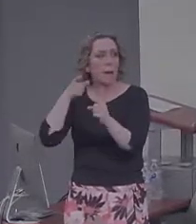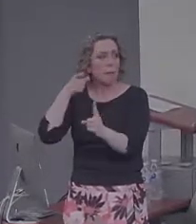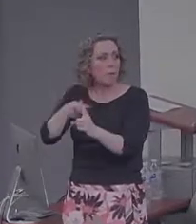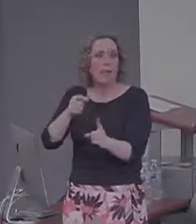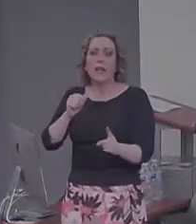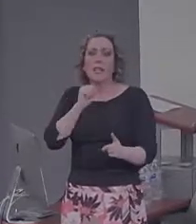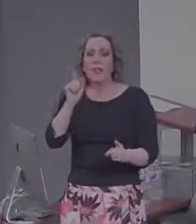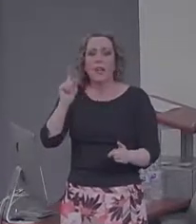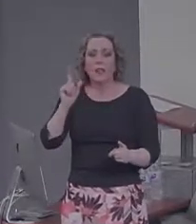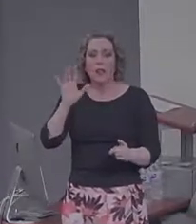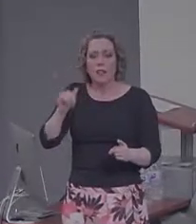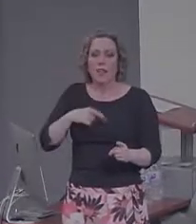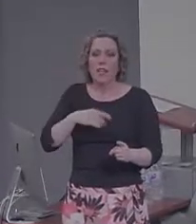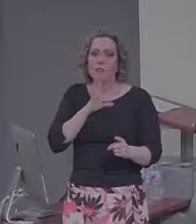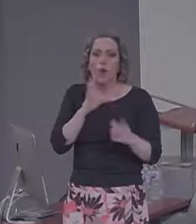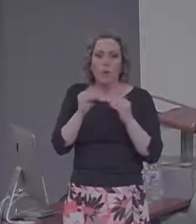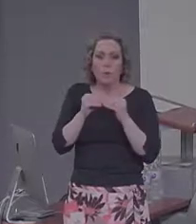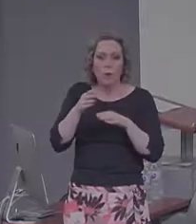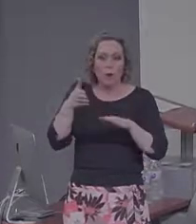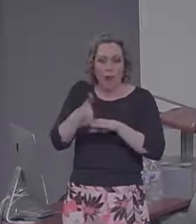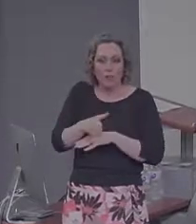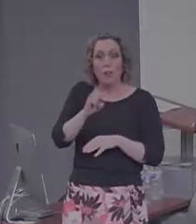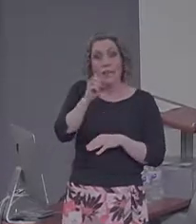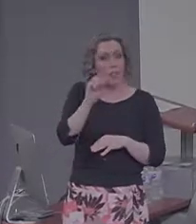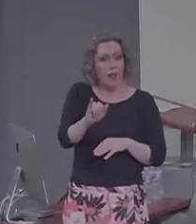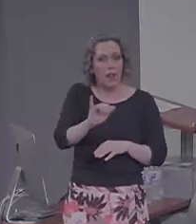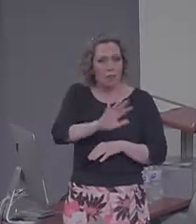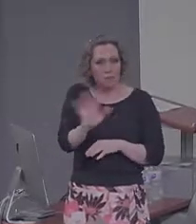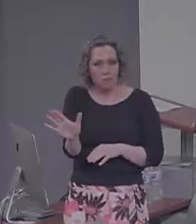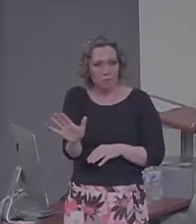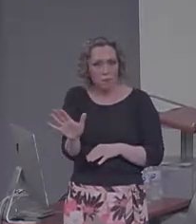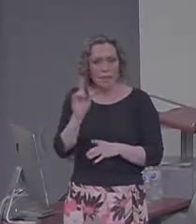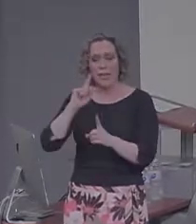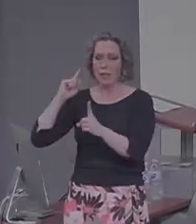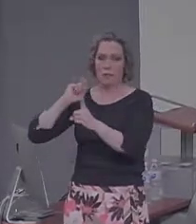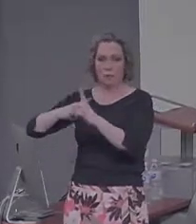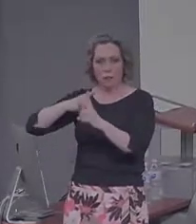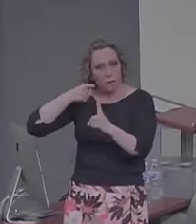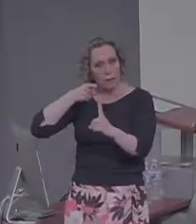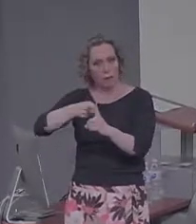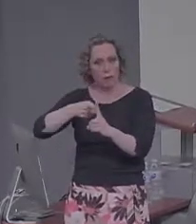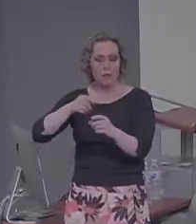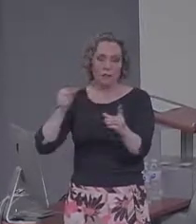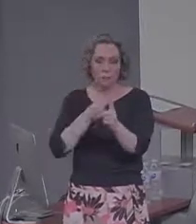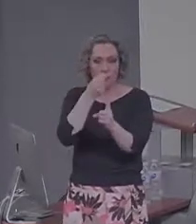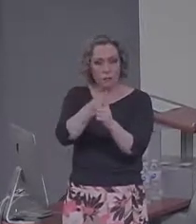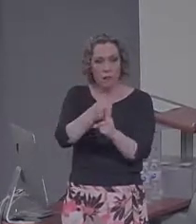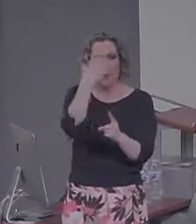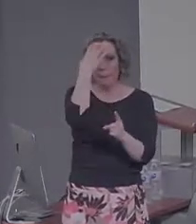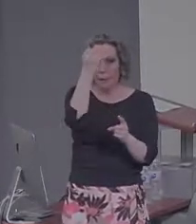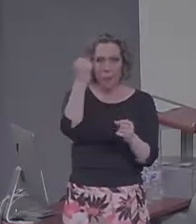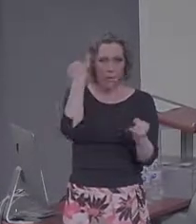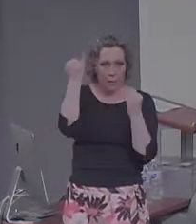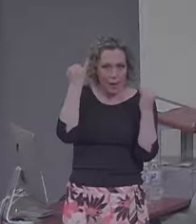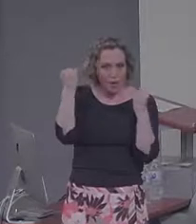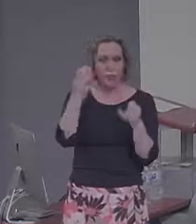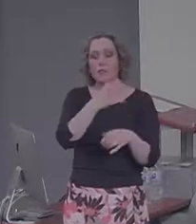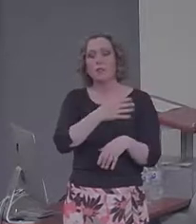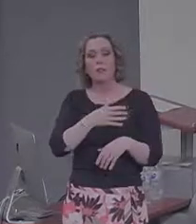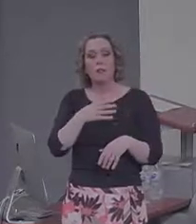output after they've had the specificity induction. It's targeting the memory and imagination task selectively, and it's targeting episodic